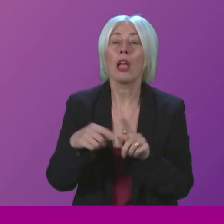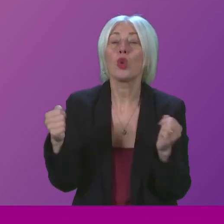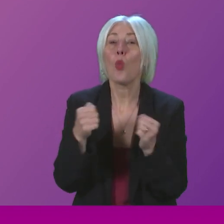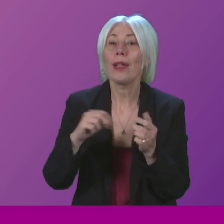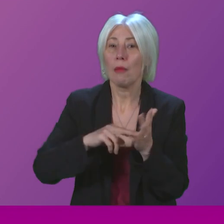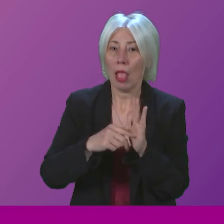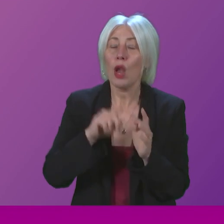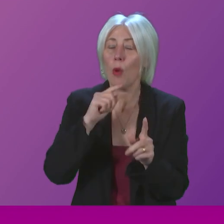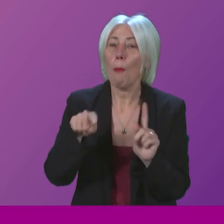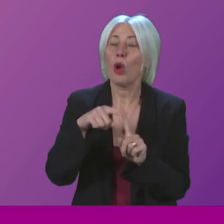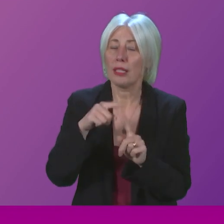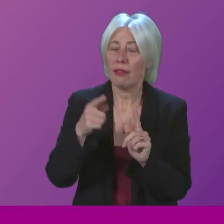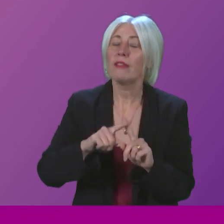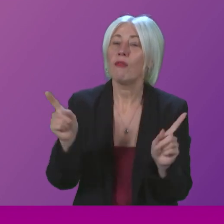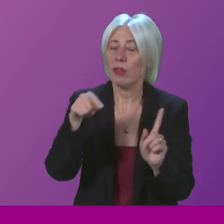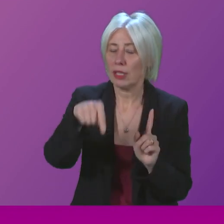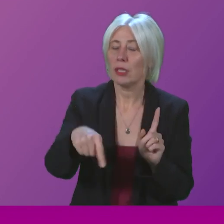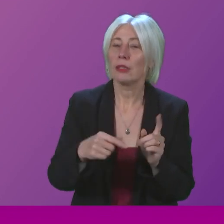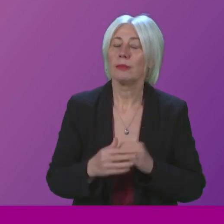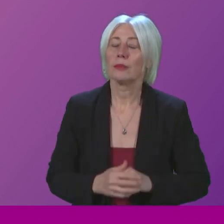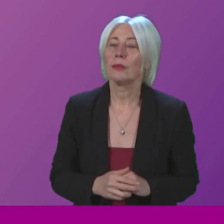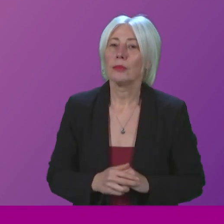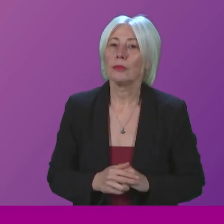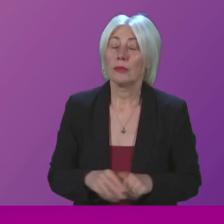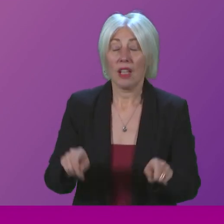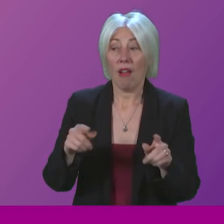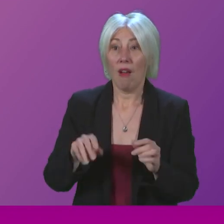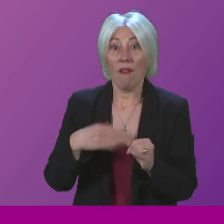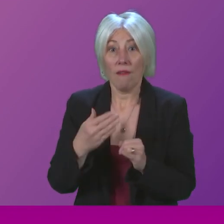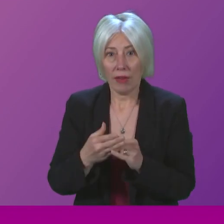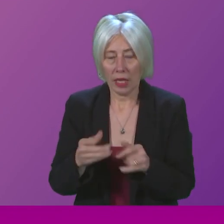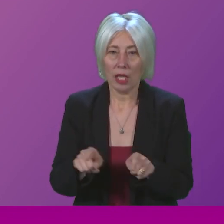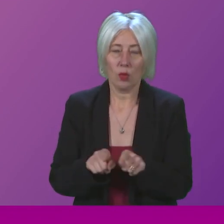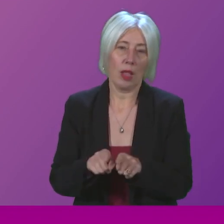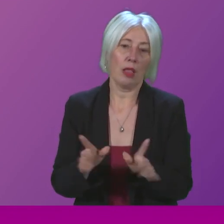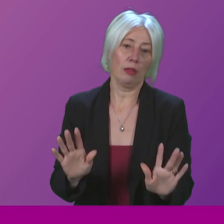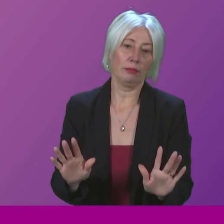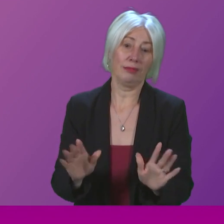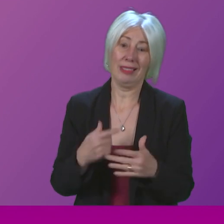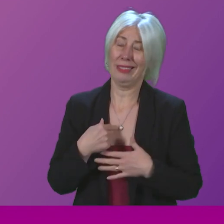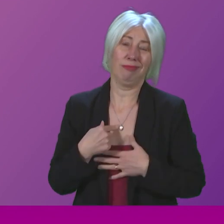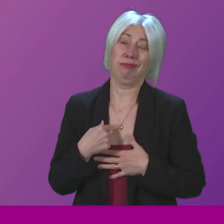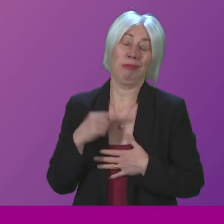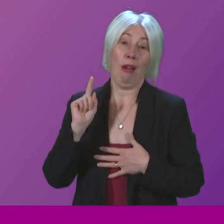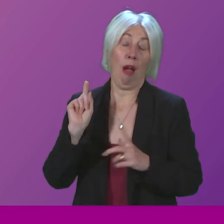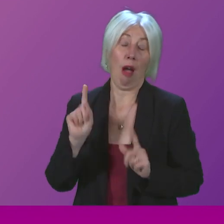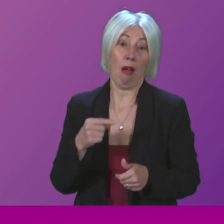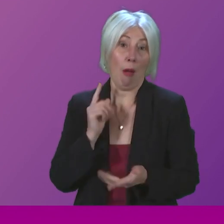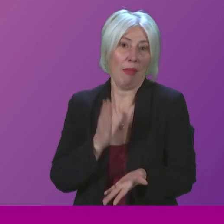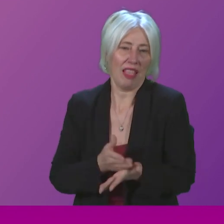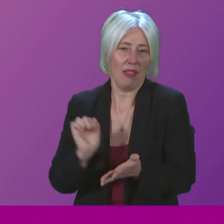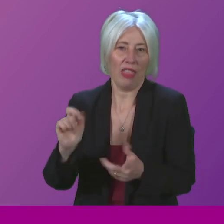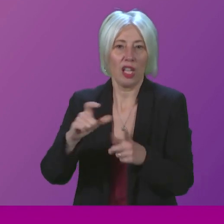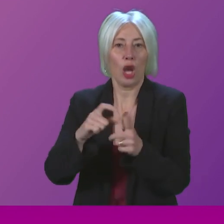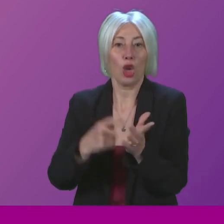positive difference. Finally, presiding officer, it is frankly beggar's belief that Douglas Rawls stands